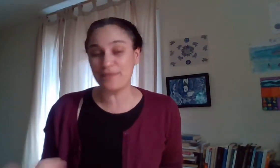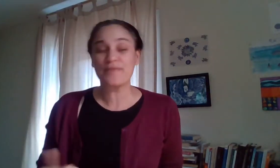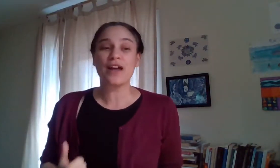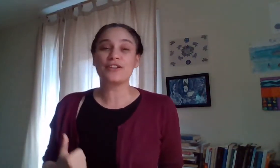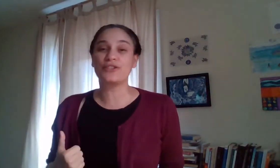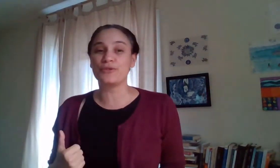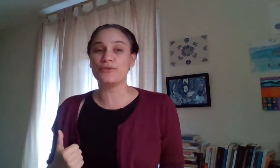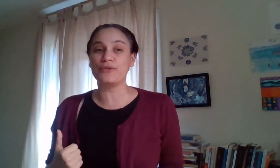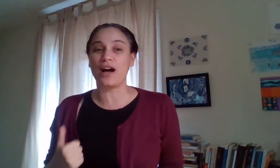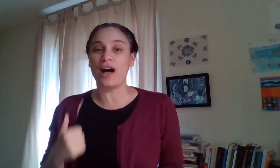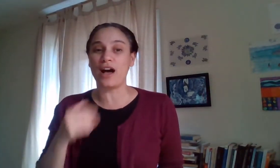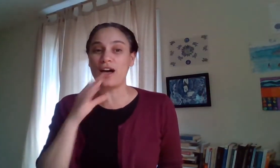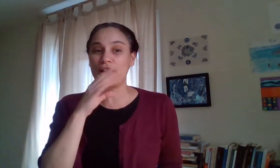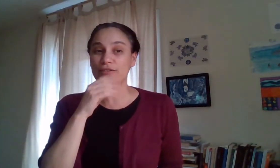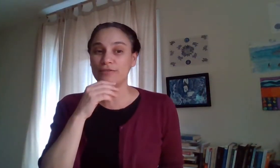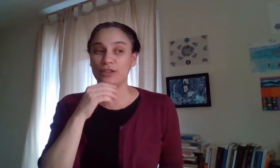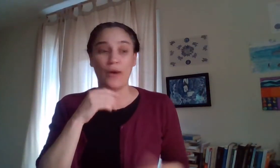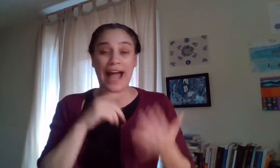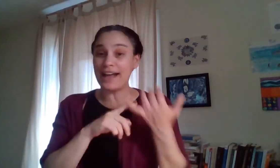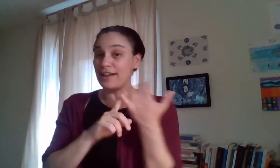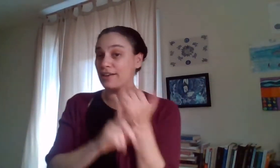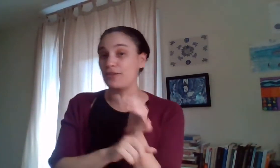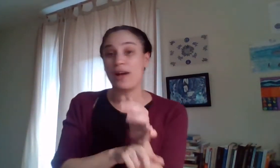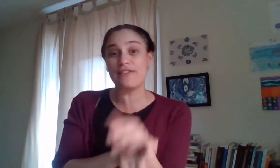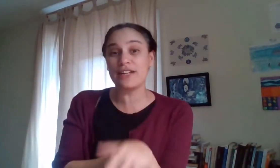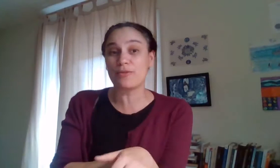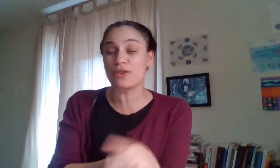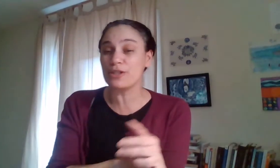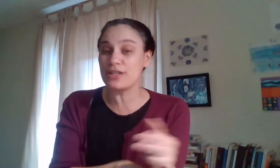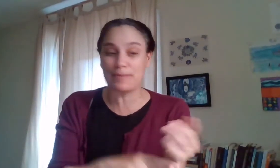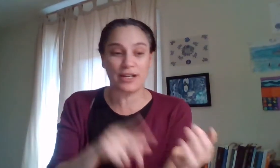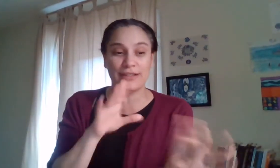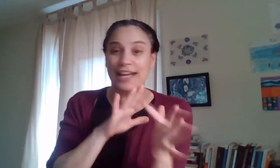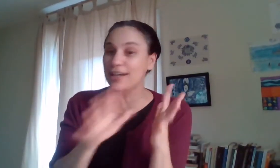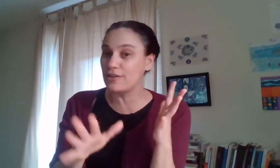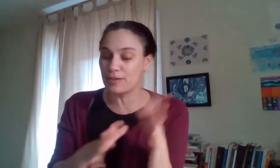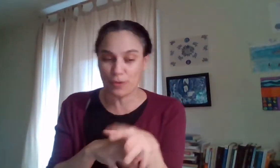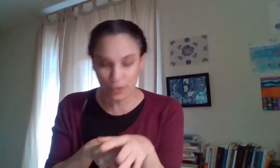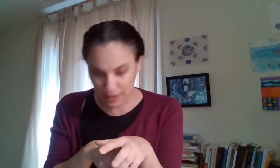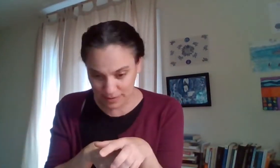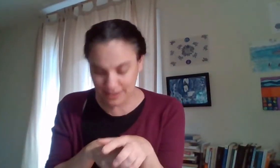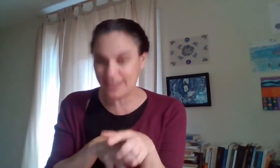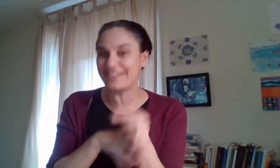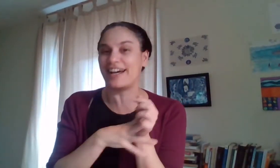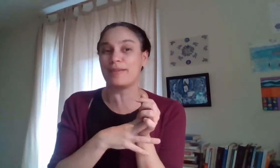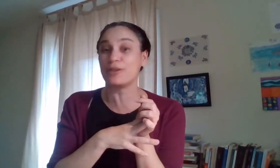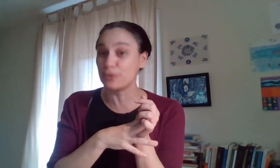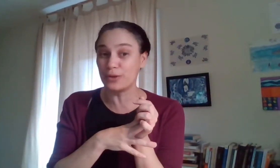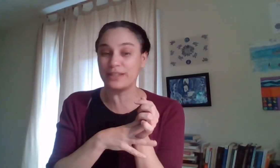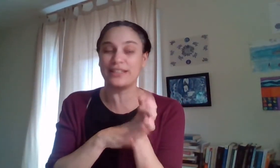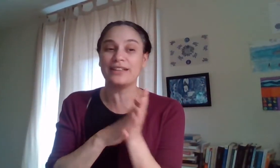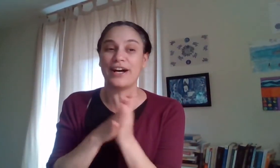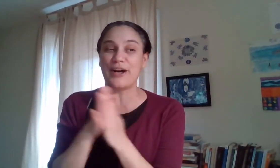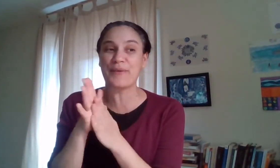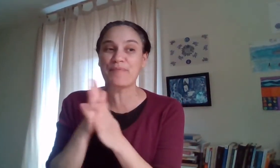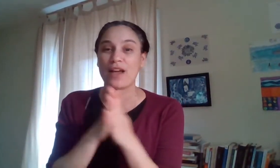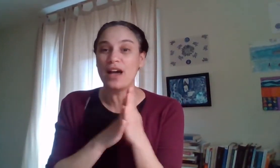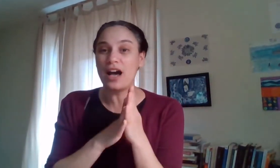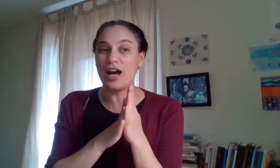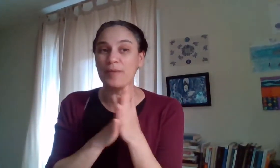to uh you know if you have any more questions about any of the programs that i'm enrolling in um um